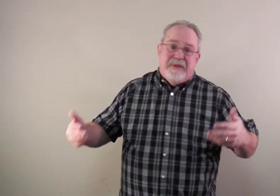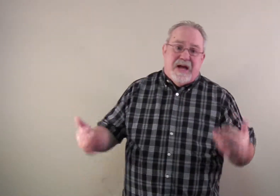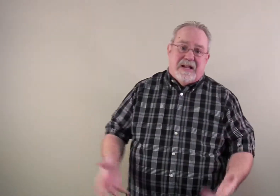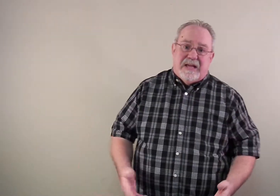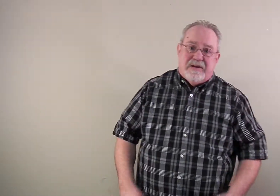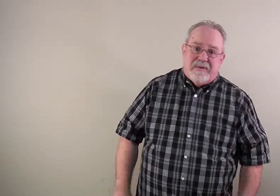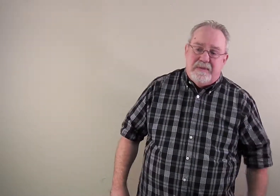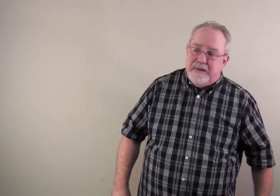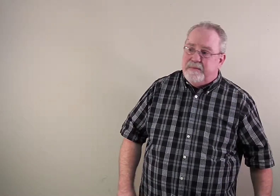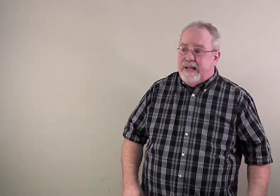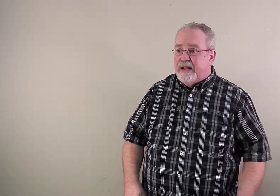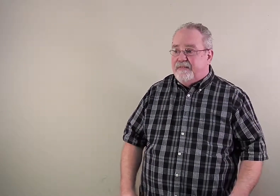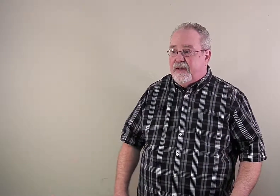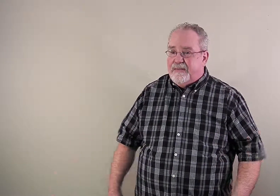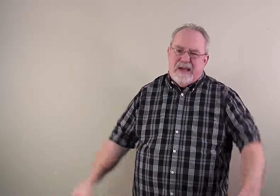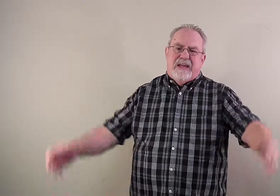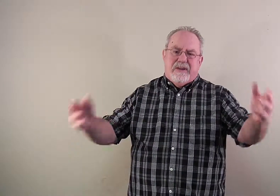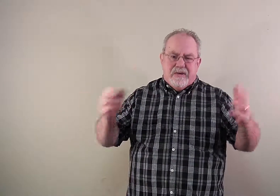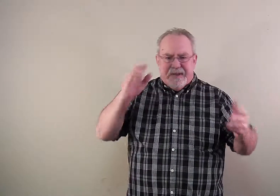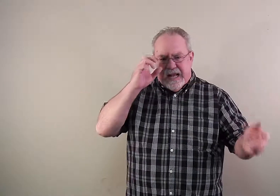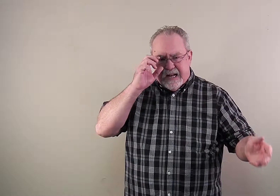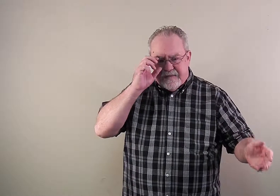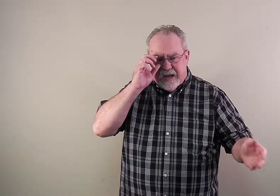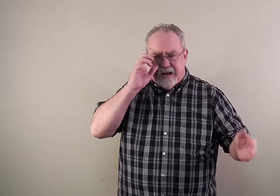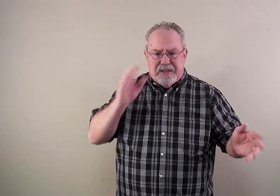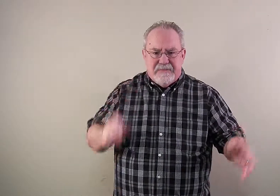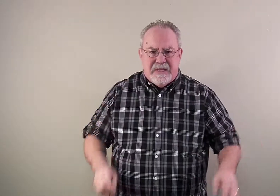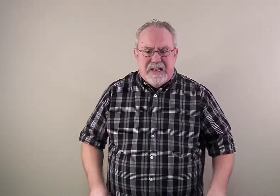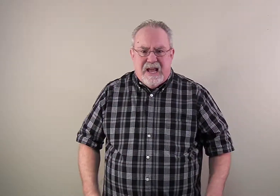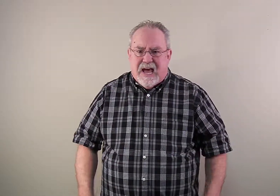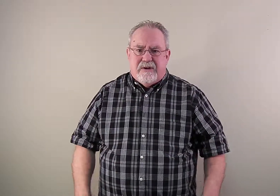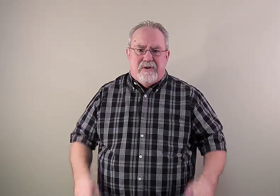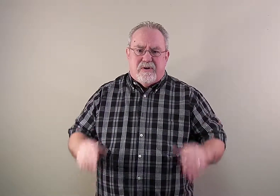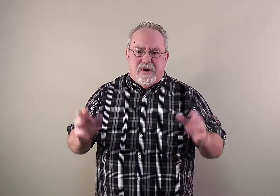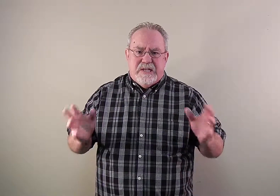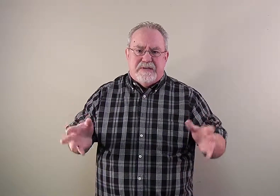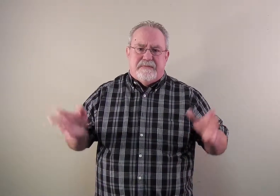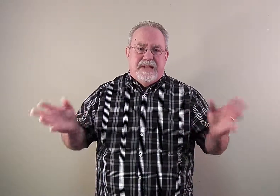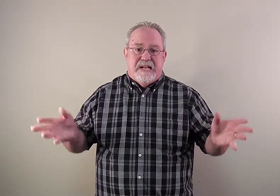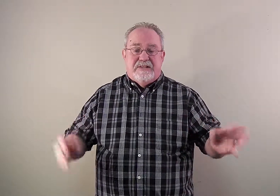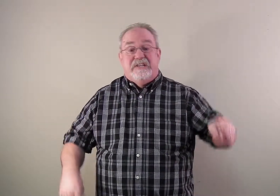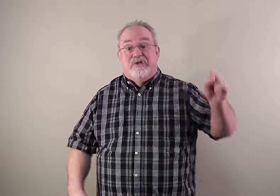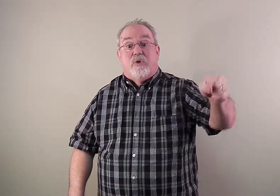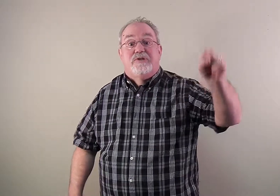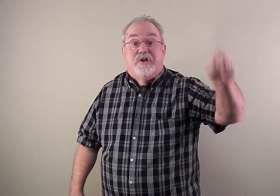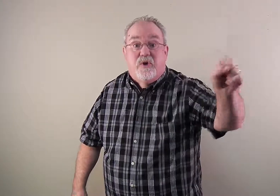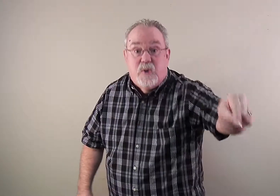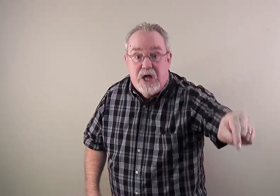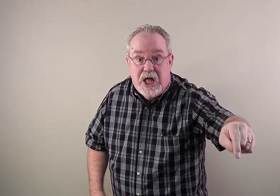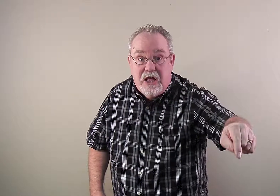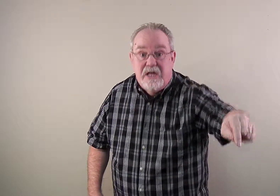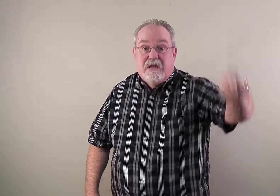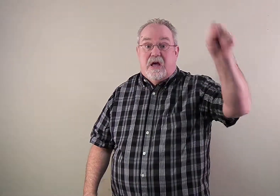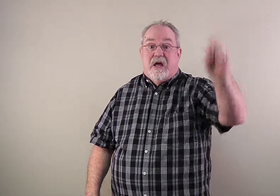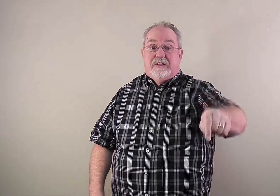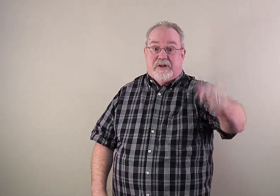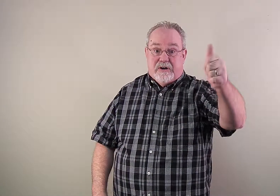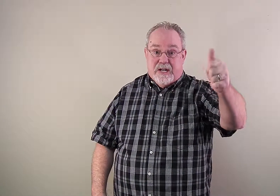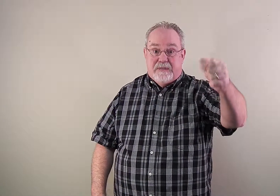I'm not like a really big banana fan. I mean, I like a good banana every now and then, but I don't go crazy over bananas like George the Gorilla. Uh-huh, turn up,